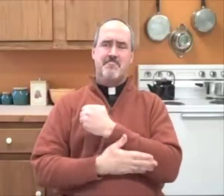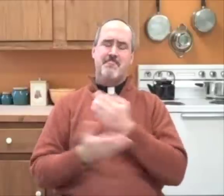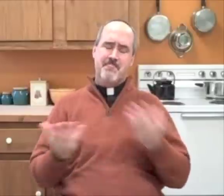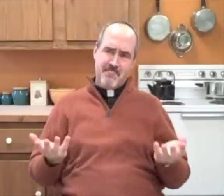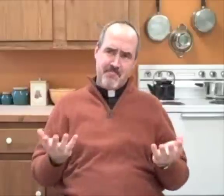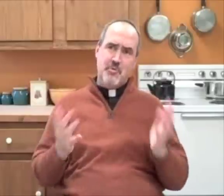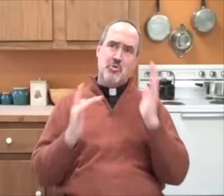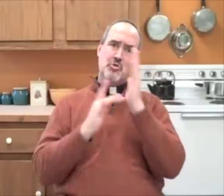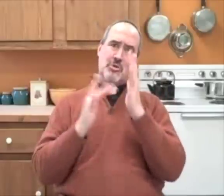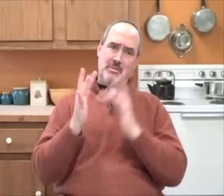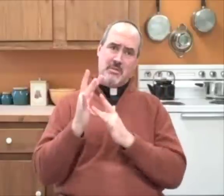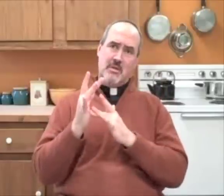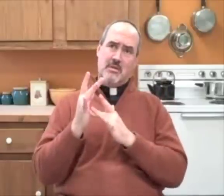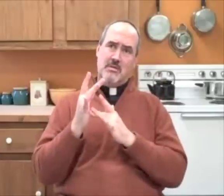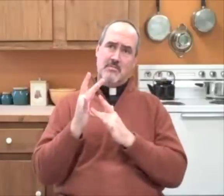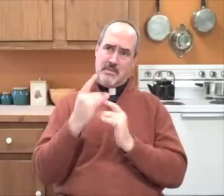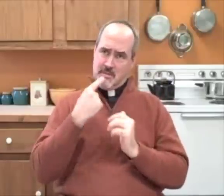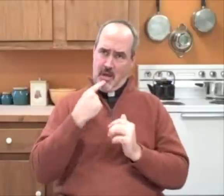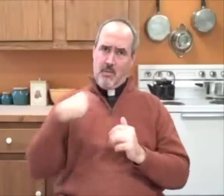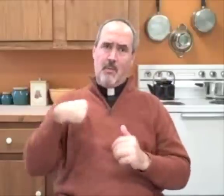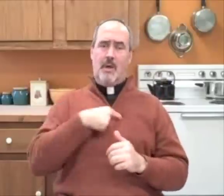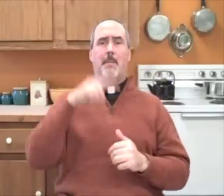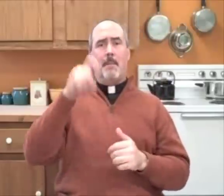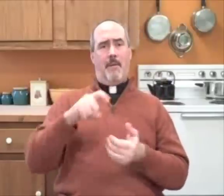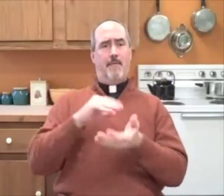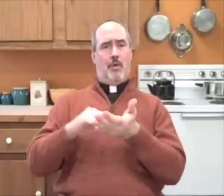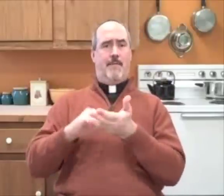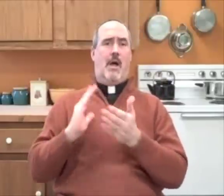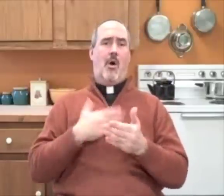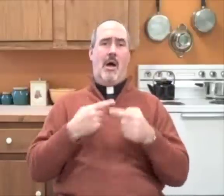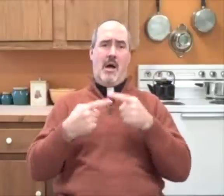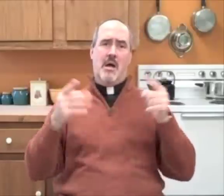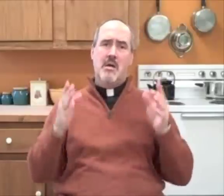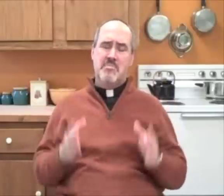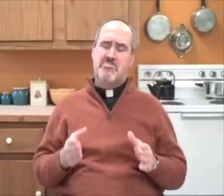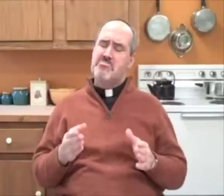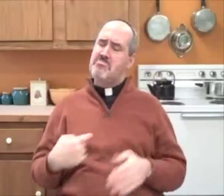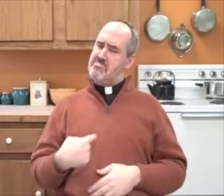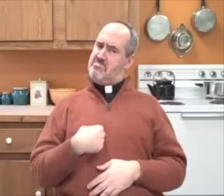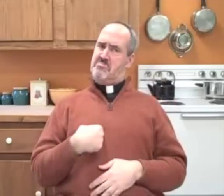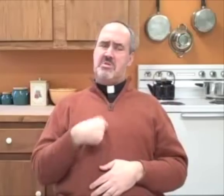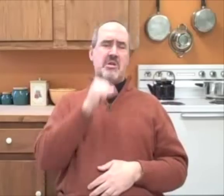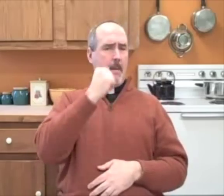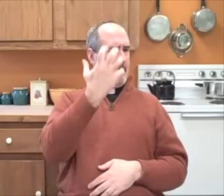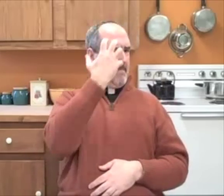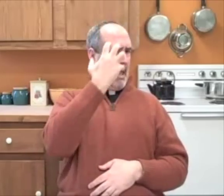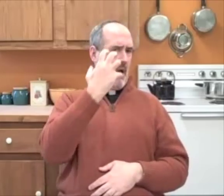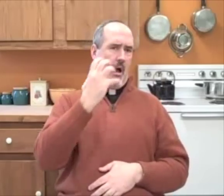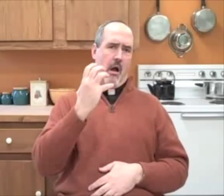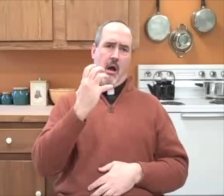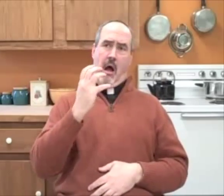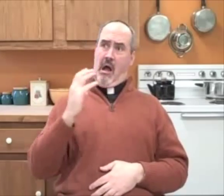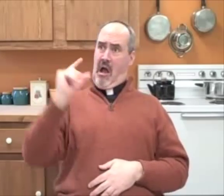Jesus said, must forgive our enemies. And I am not angry with the government. I forgive them.